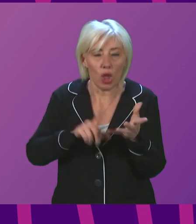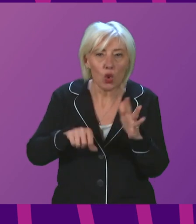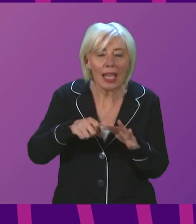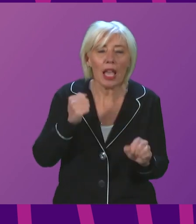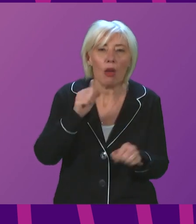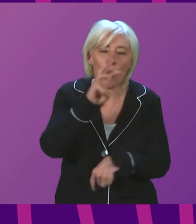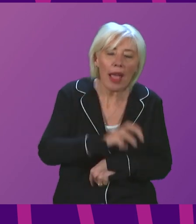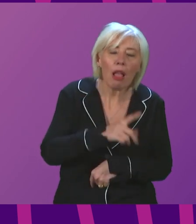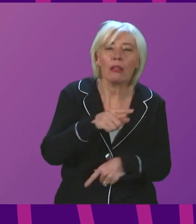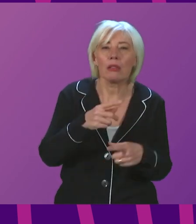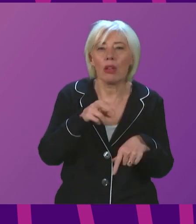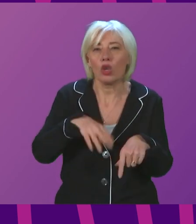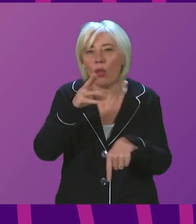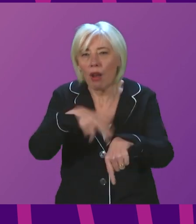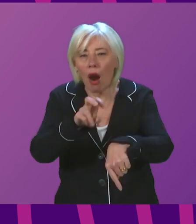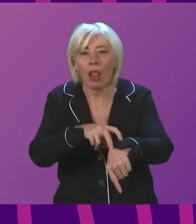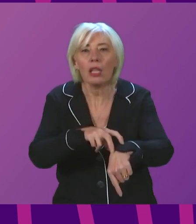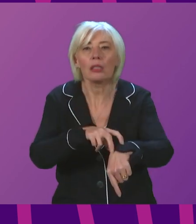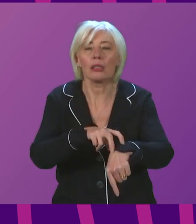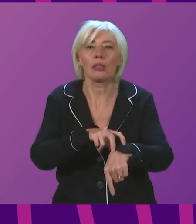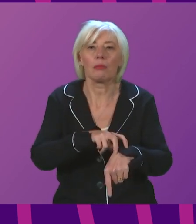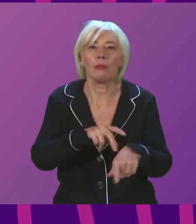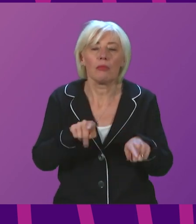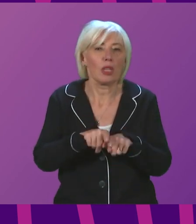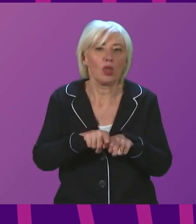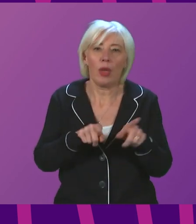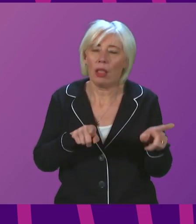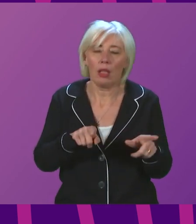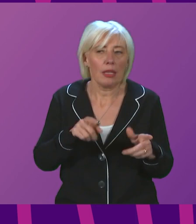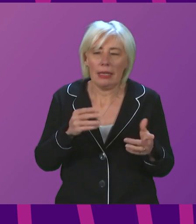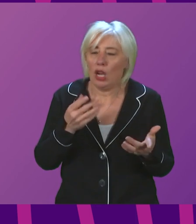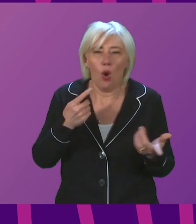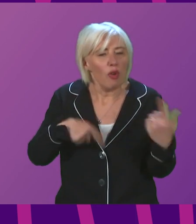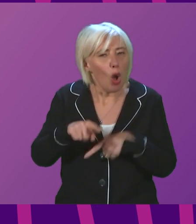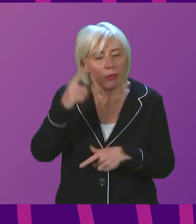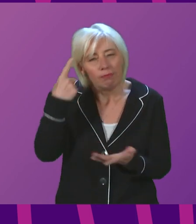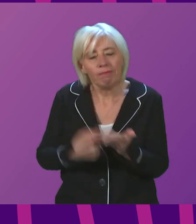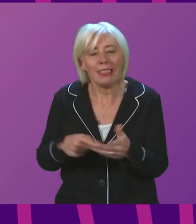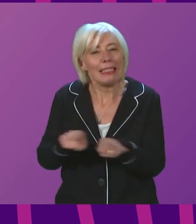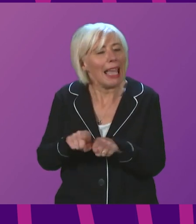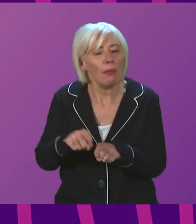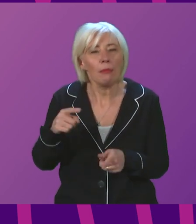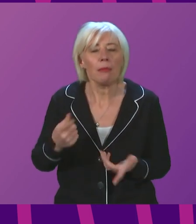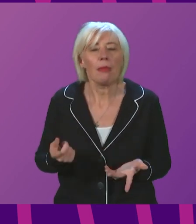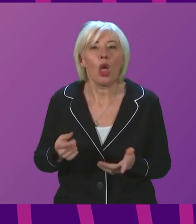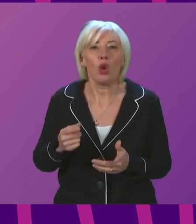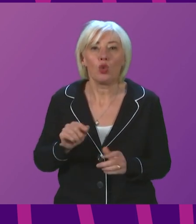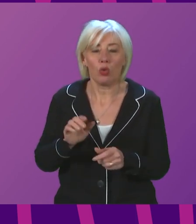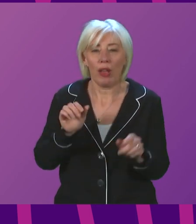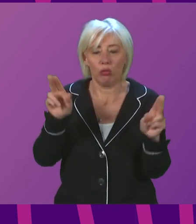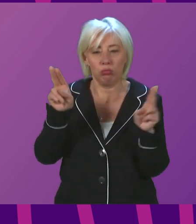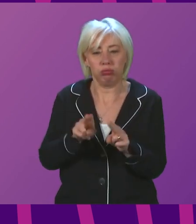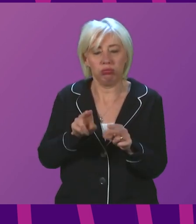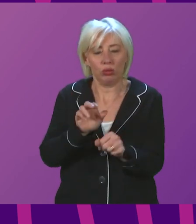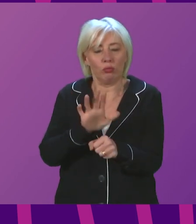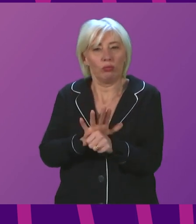Wales, the Republic of Ireland, slightly further afield, has taken many of these decisions too. So it is suppressing the virus, ultimately, that will help us